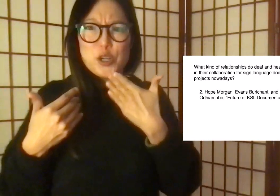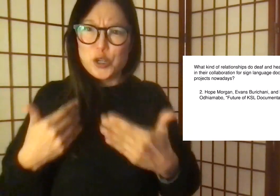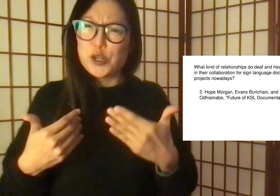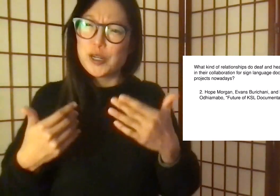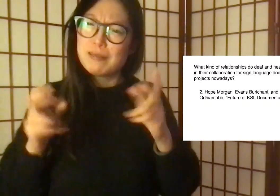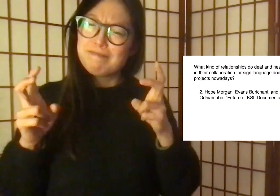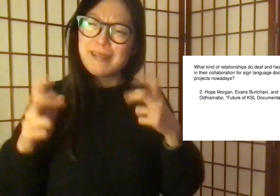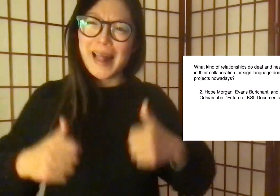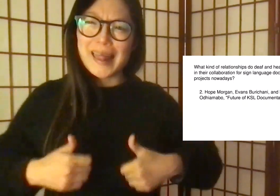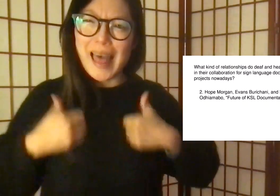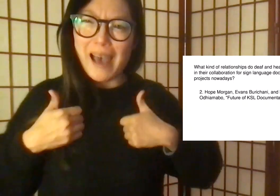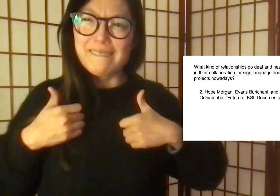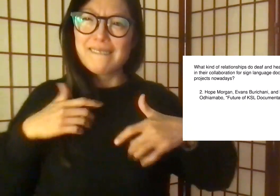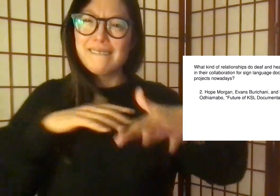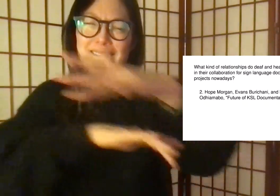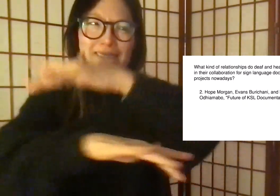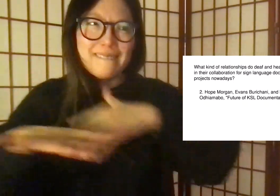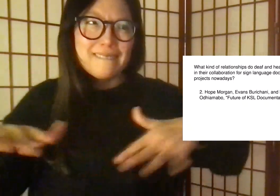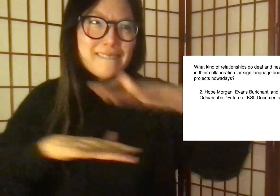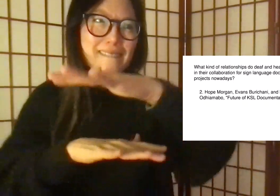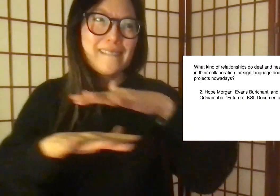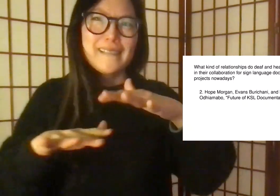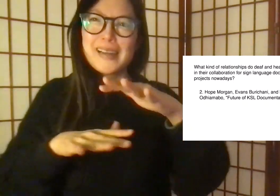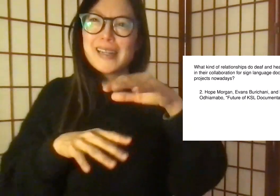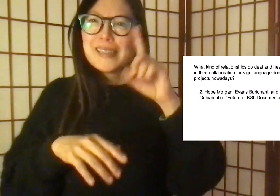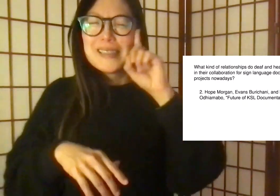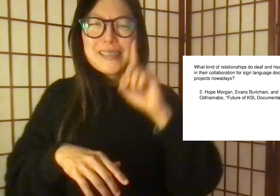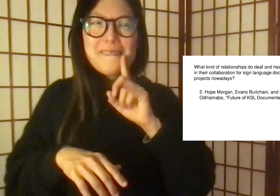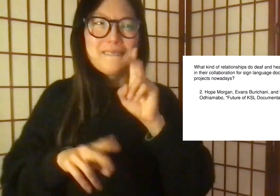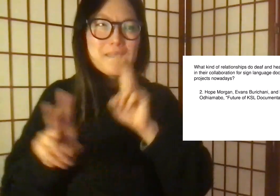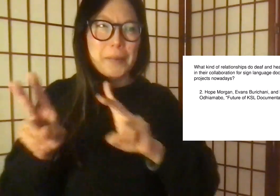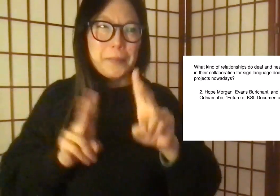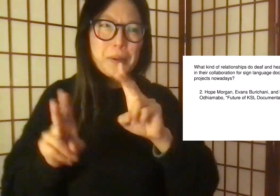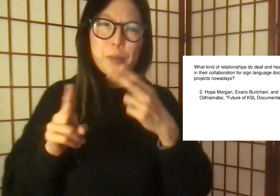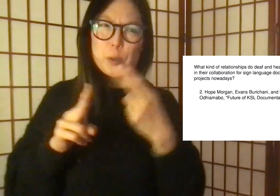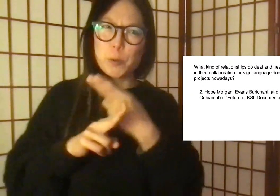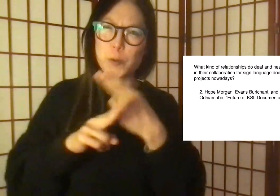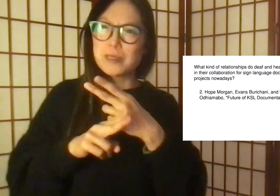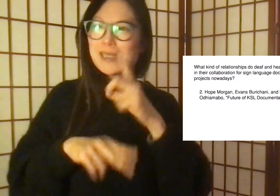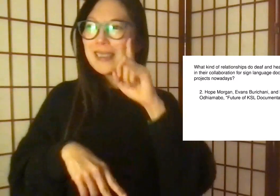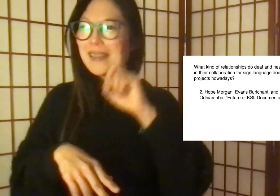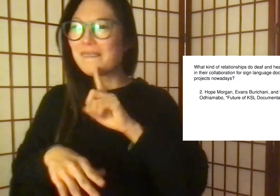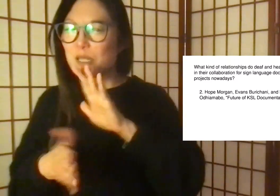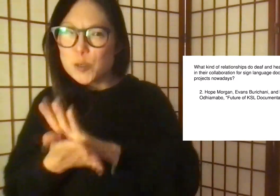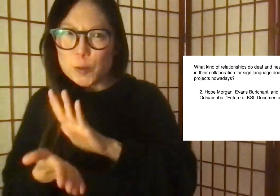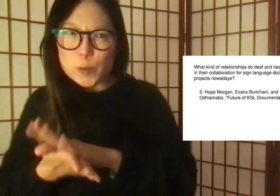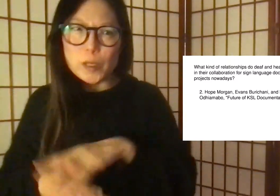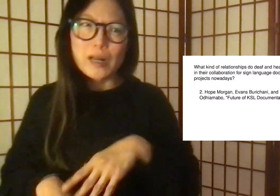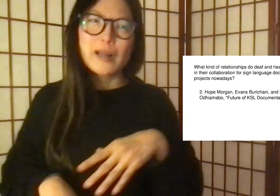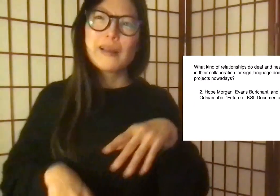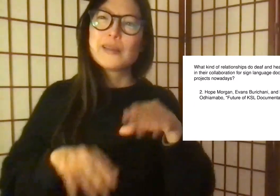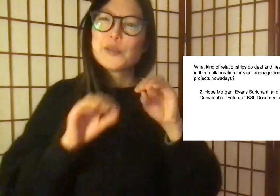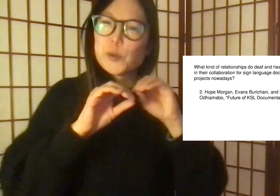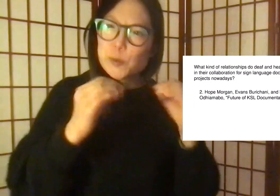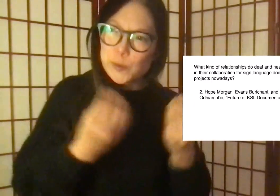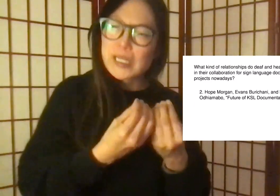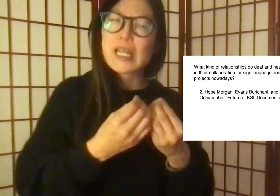While Kenyan Sign Language has a robust vitality among deaf